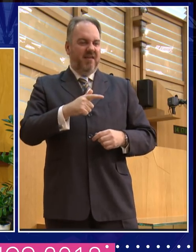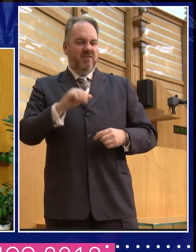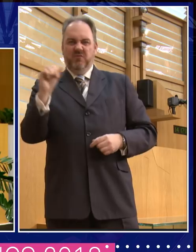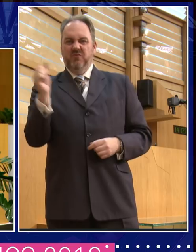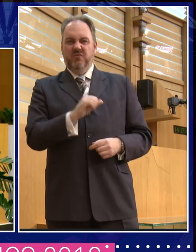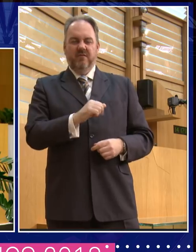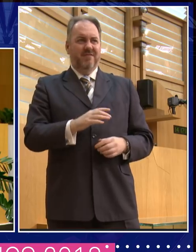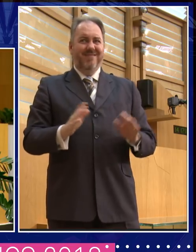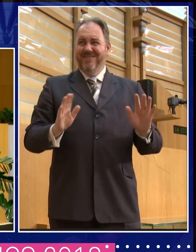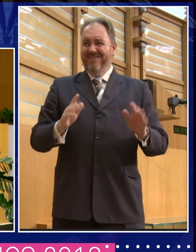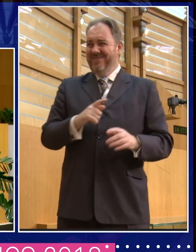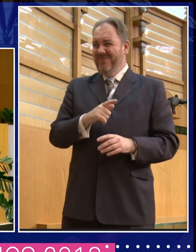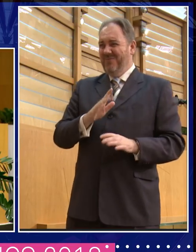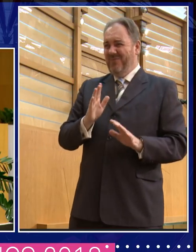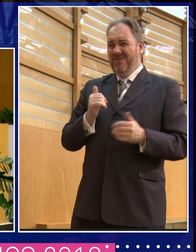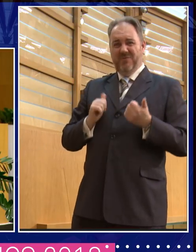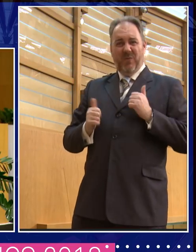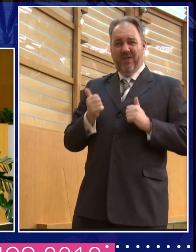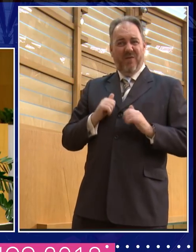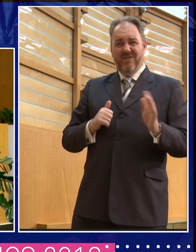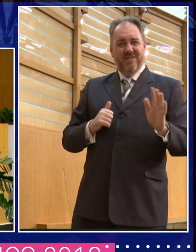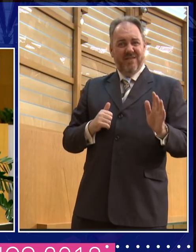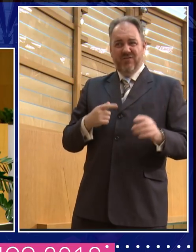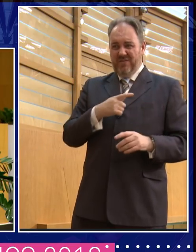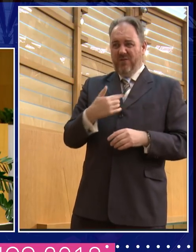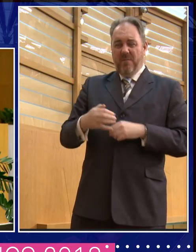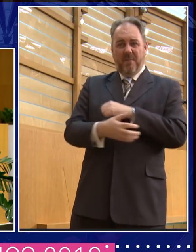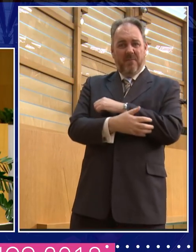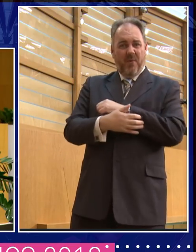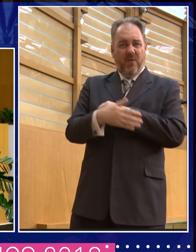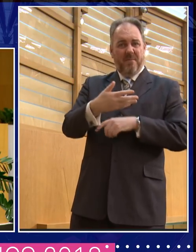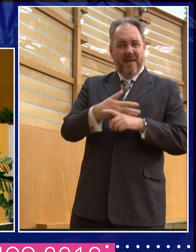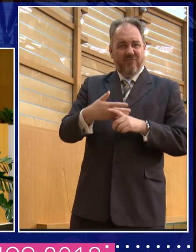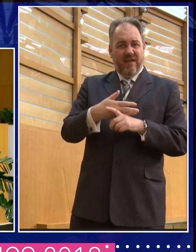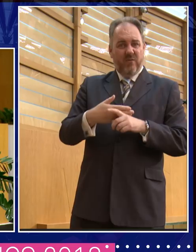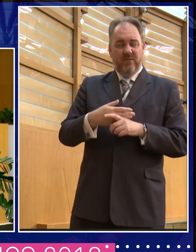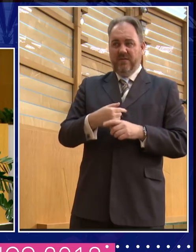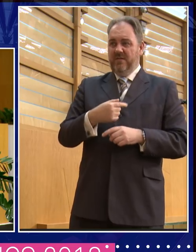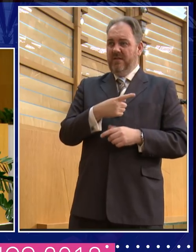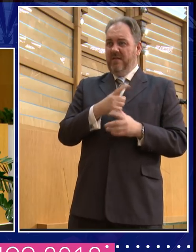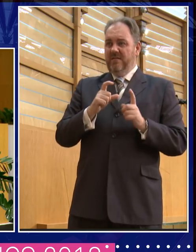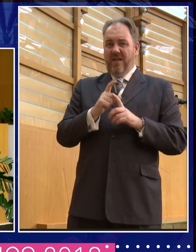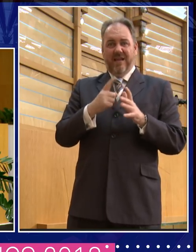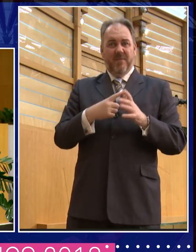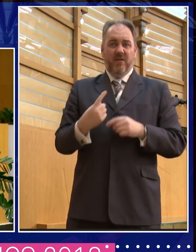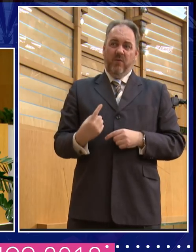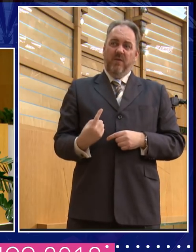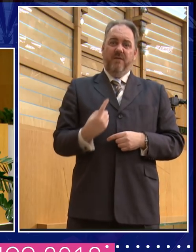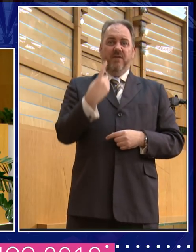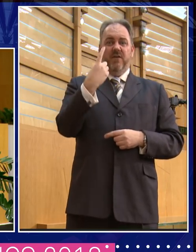she wasn't, she wasn't, you know, she isn't. We were both the first people in our families to get a degree. You